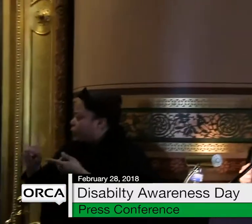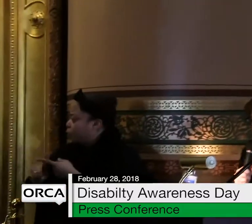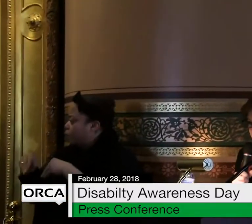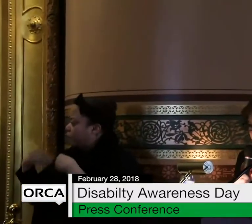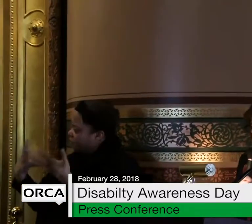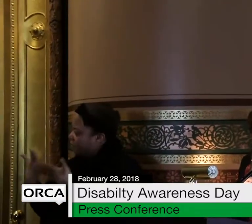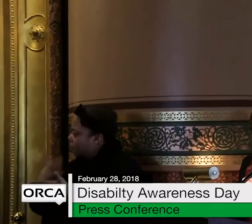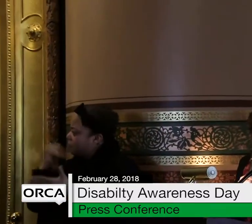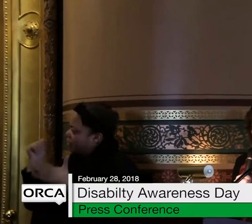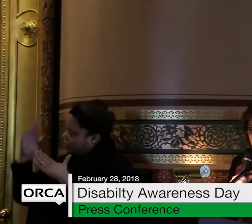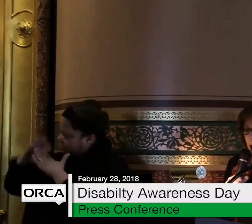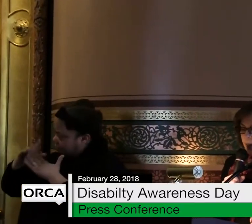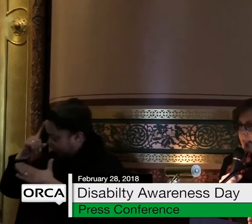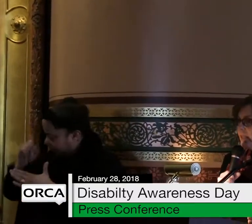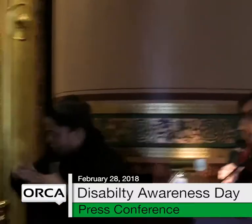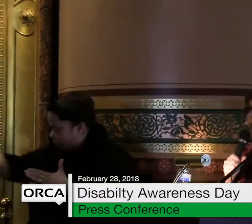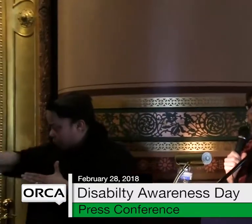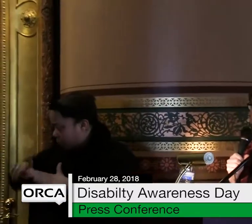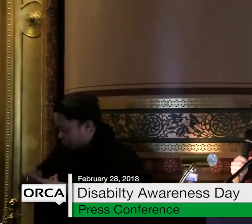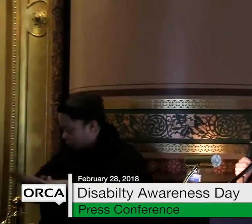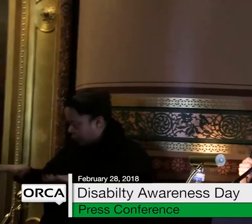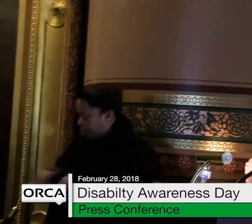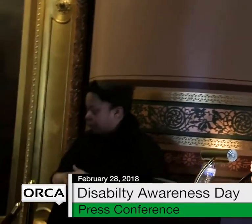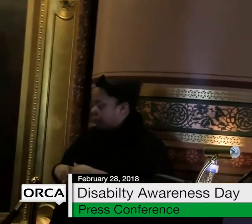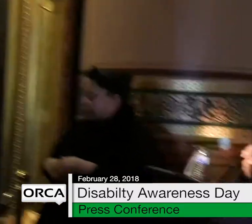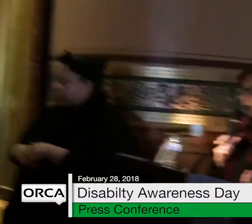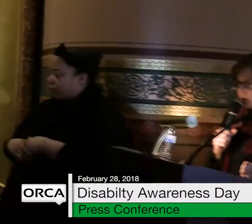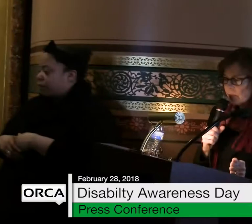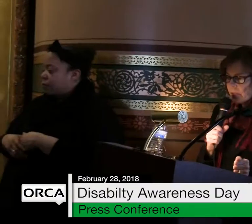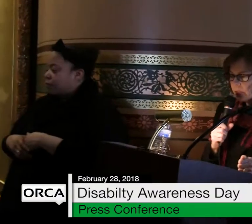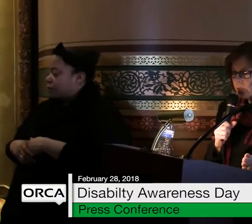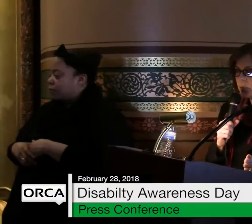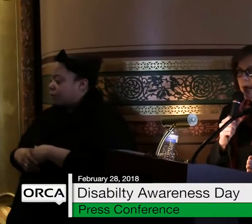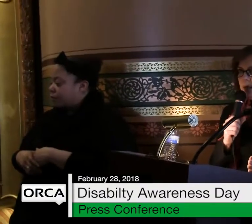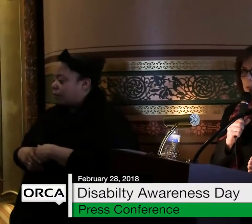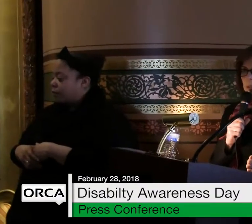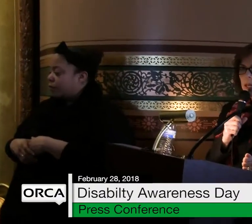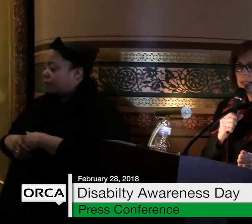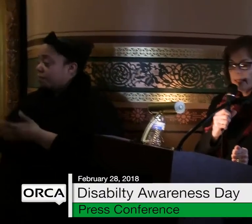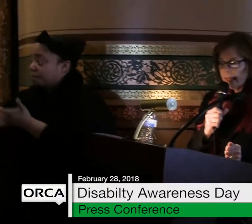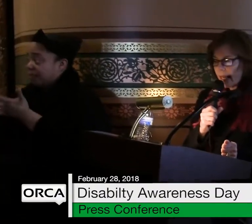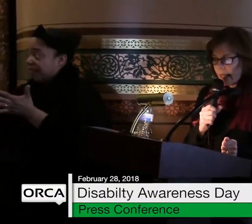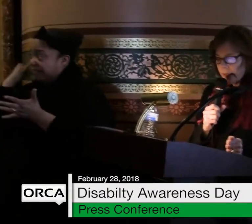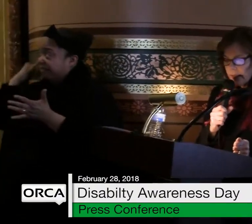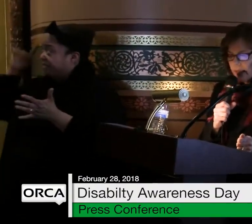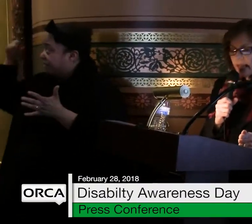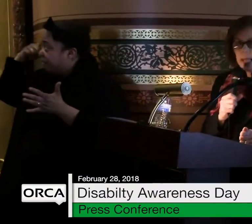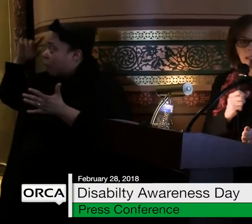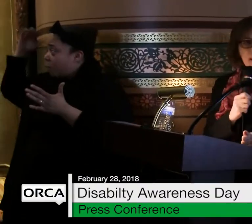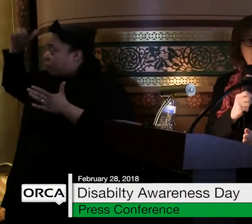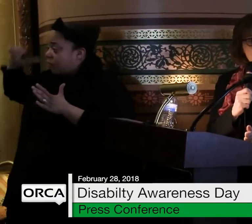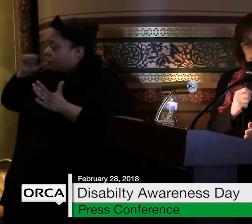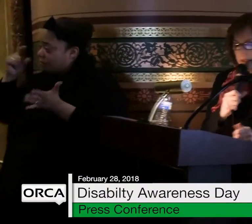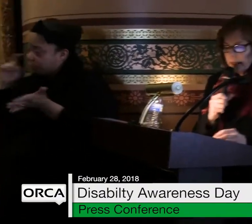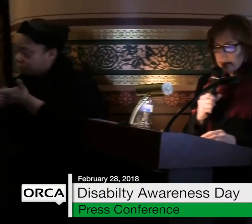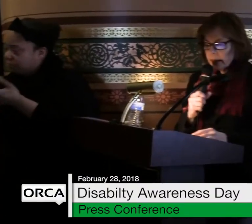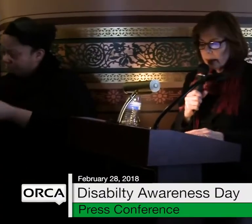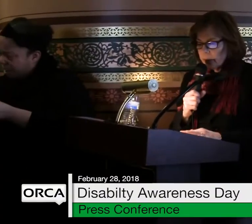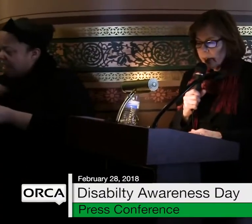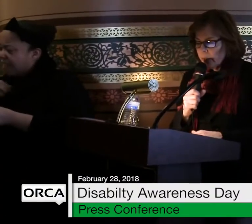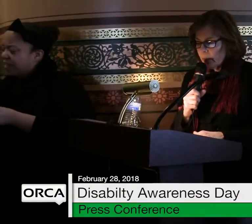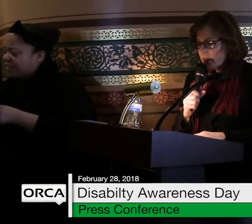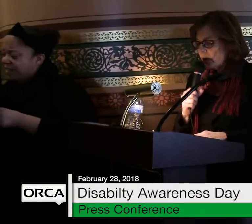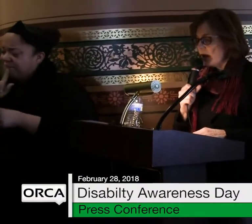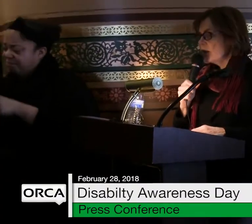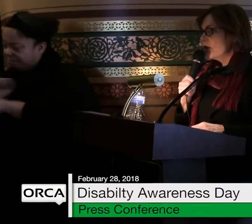the identification of a student with a suspected disability is a violation of the student's rights under the IDEA. Any denial in the